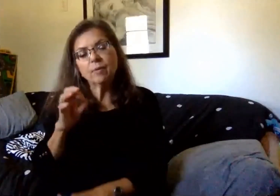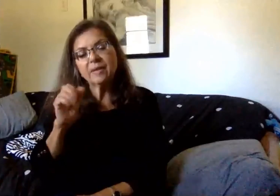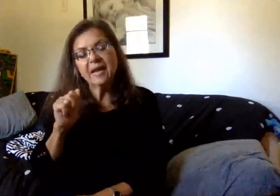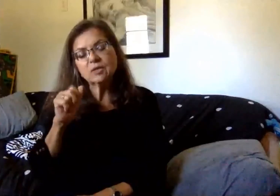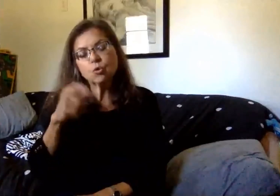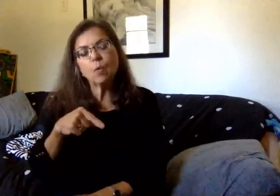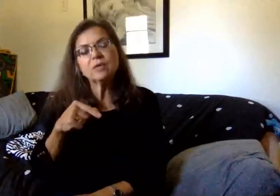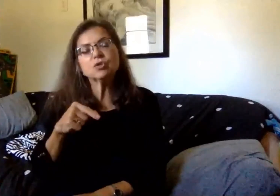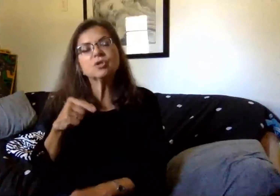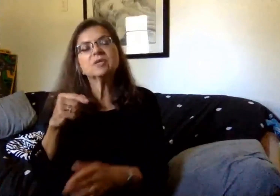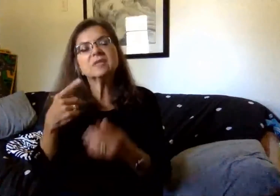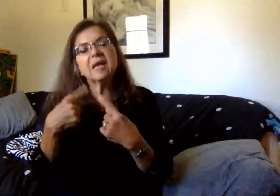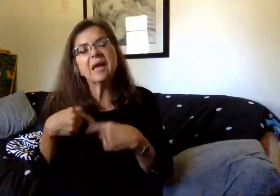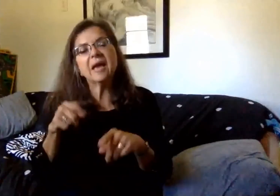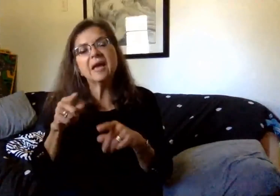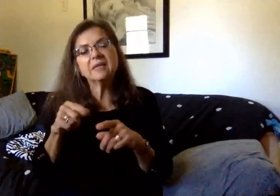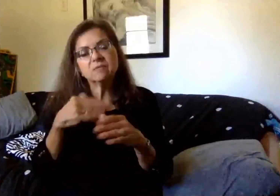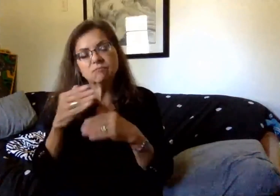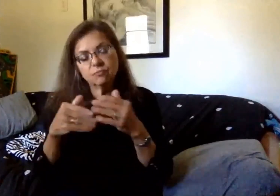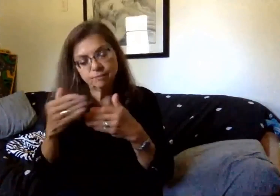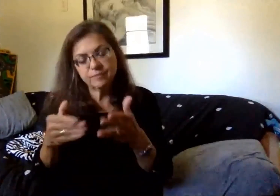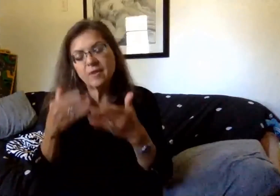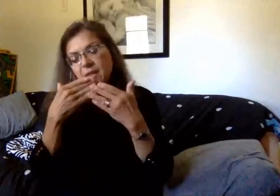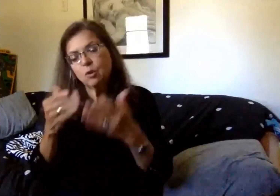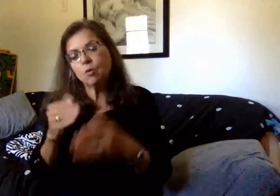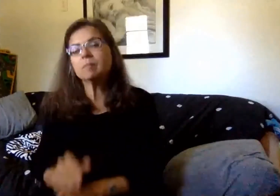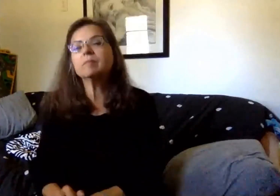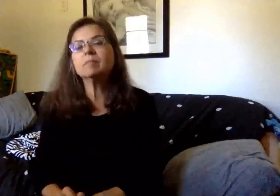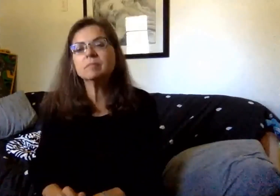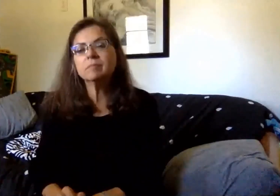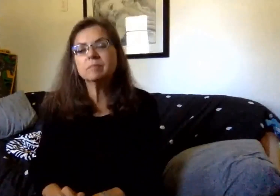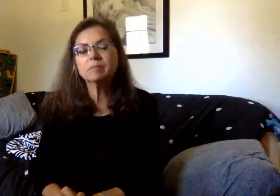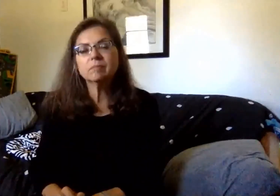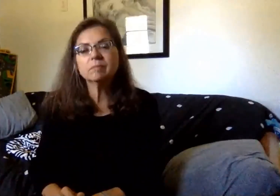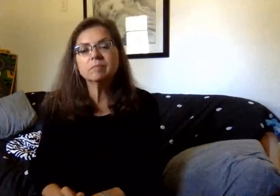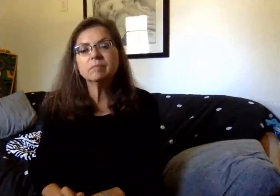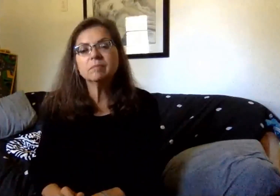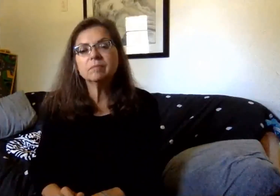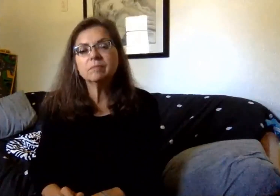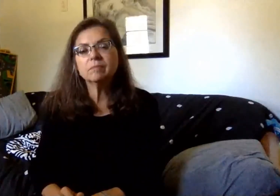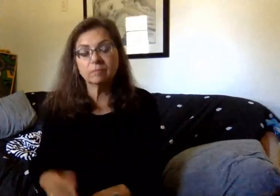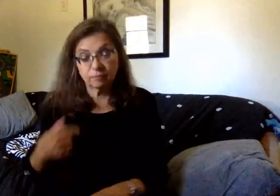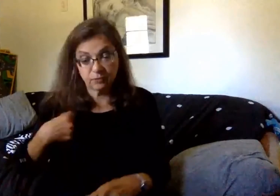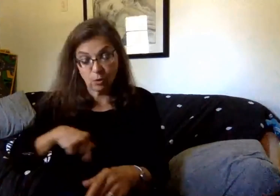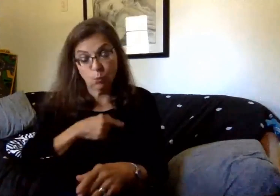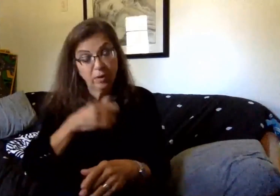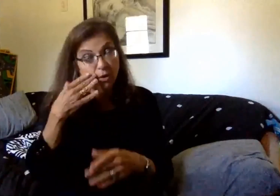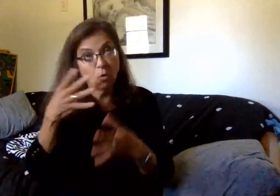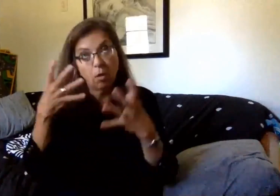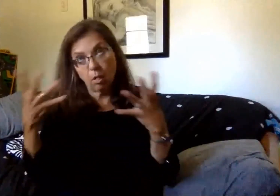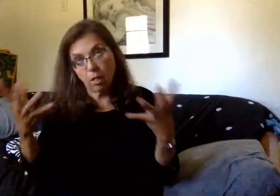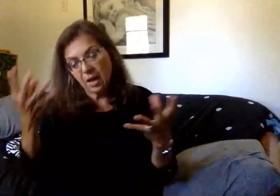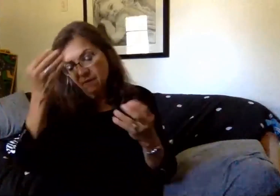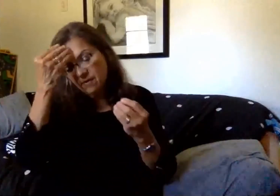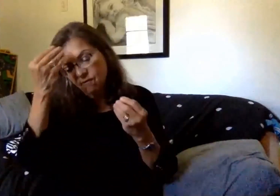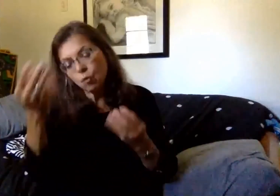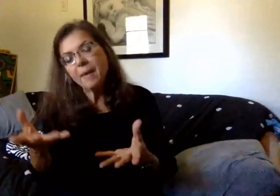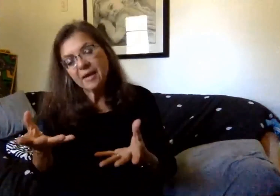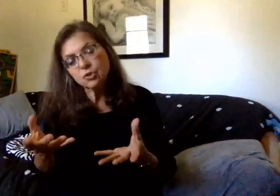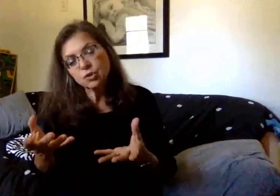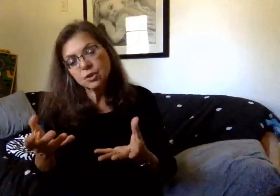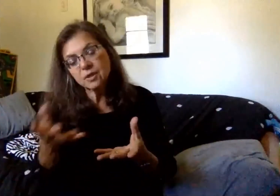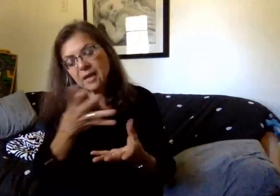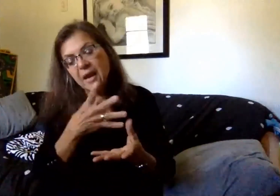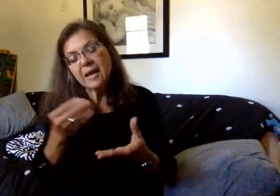as they come to fruition. Thank you, Mr. Milgaard. Thank you, Mr. Zinkovich. We know that's a lot of information, and you still